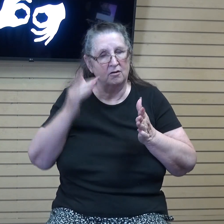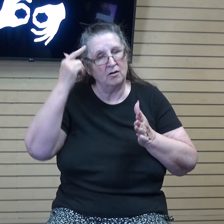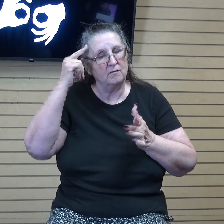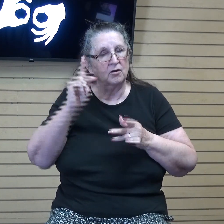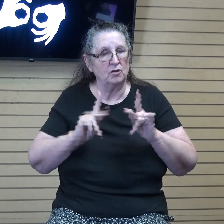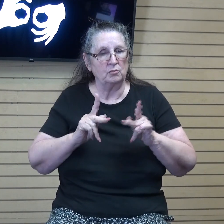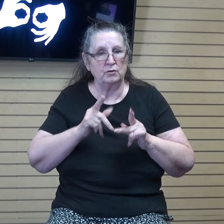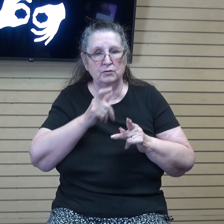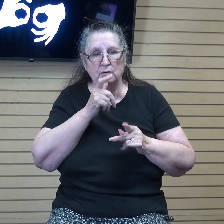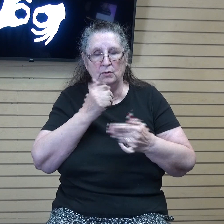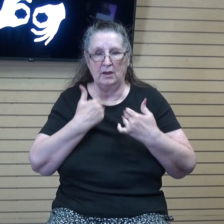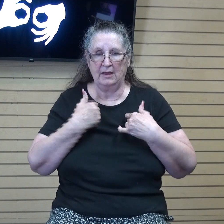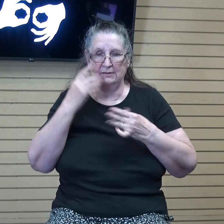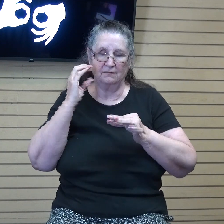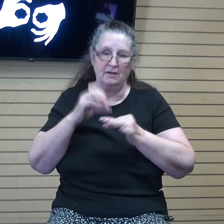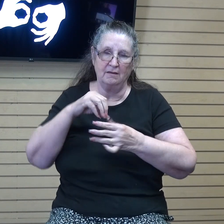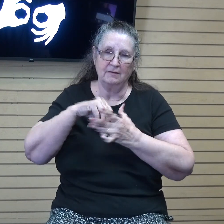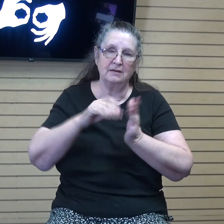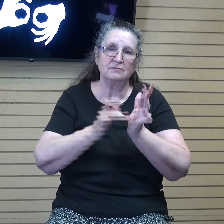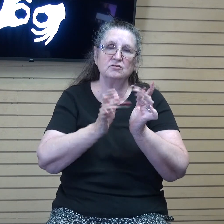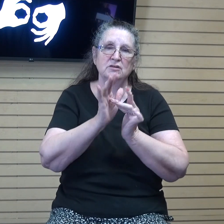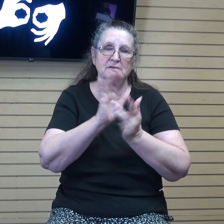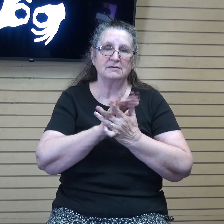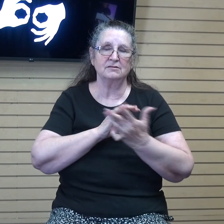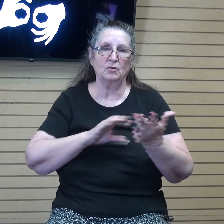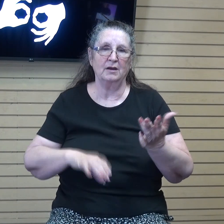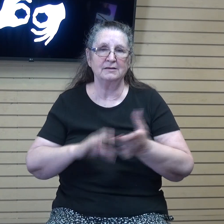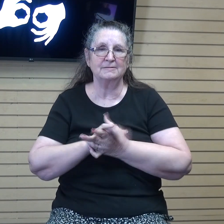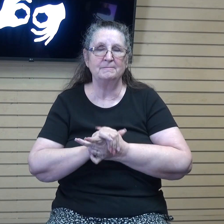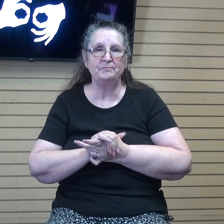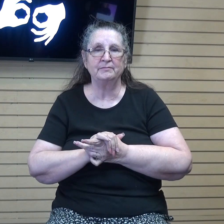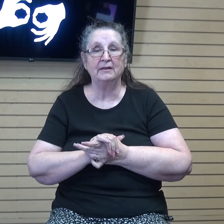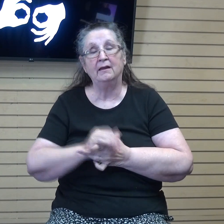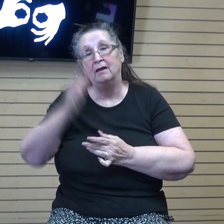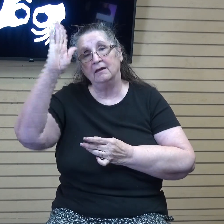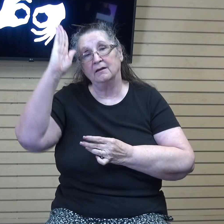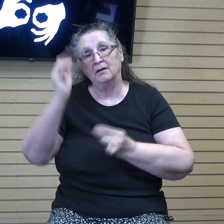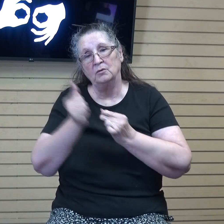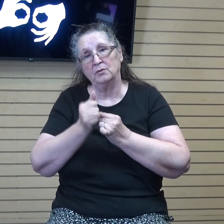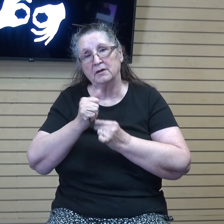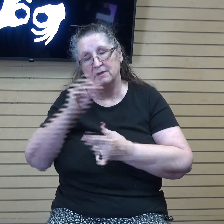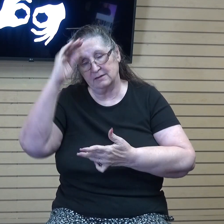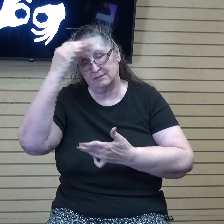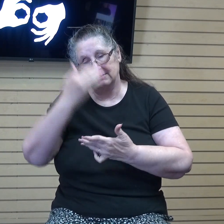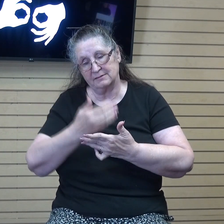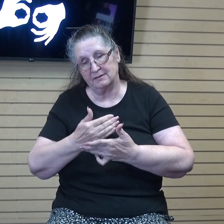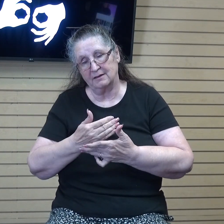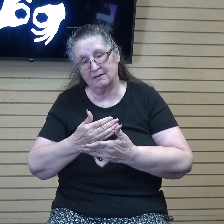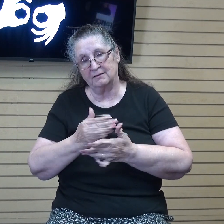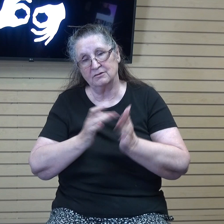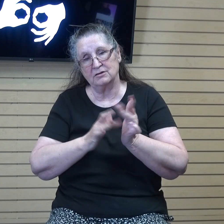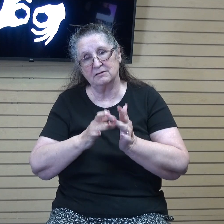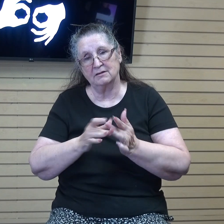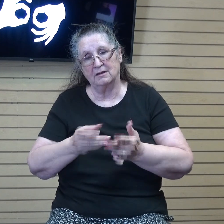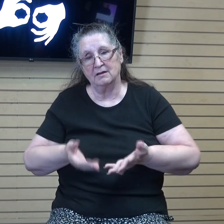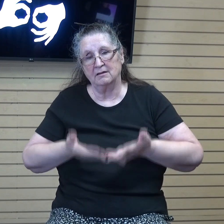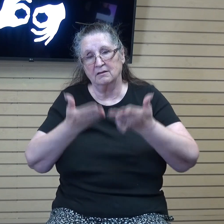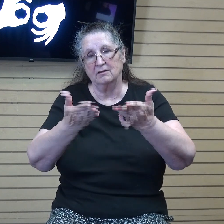has faith in Jesus. Now God, with his son Jesus, can offer salvation by grace through